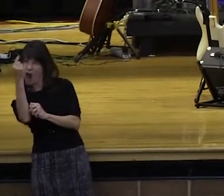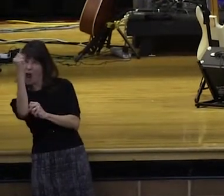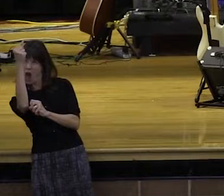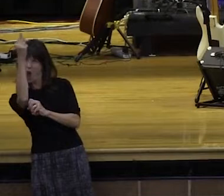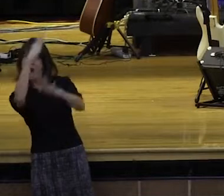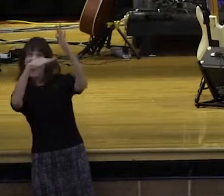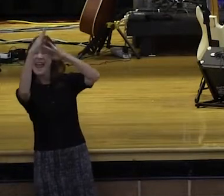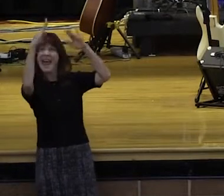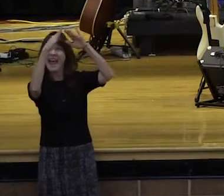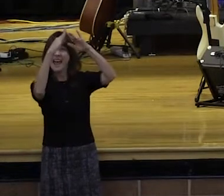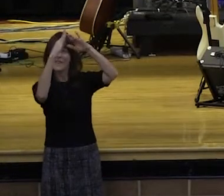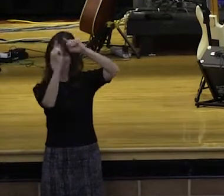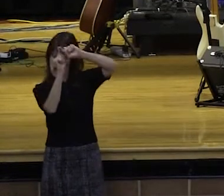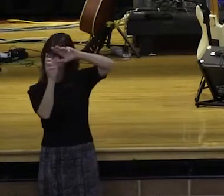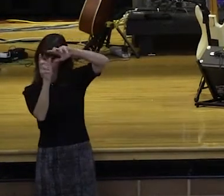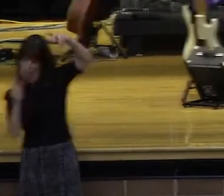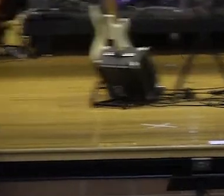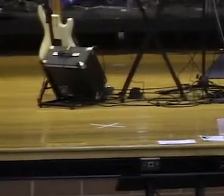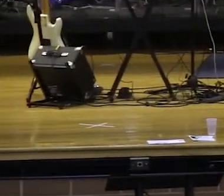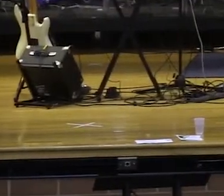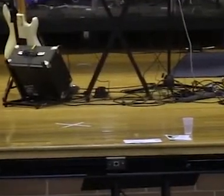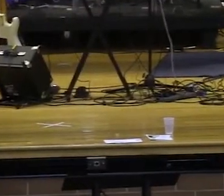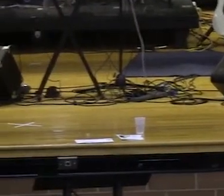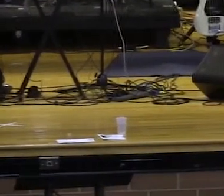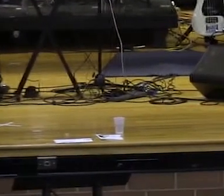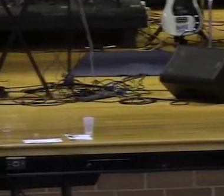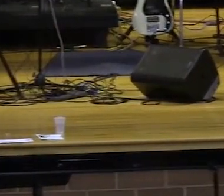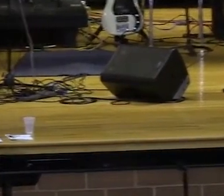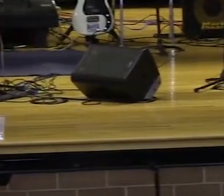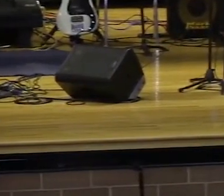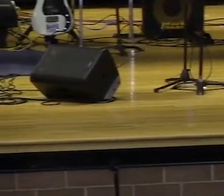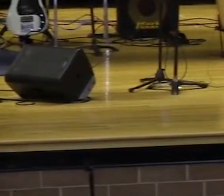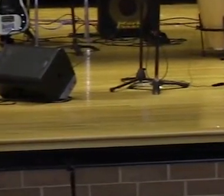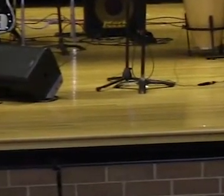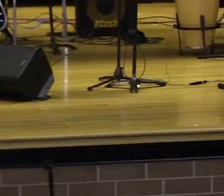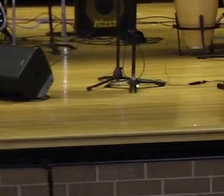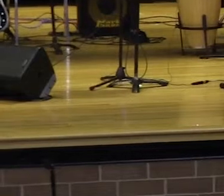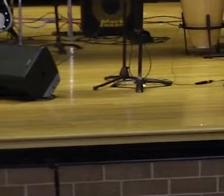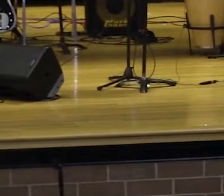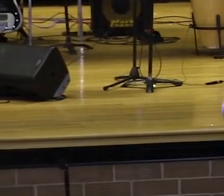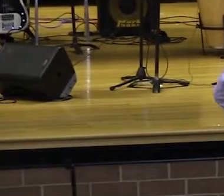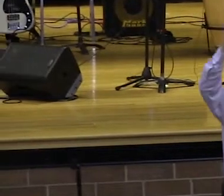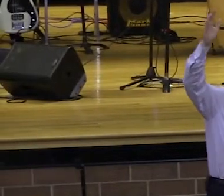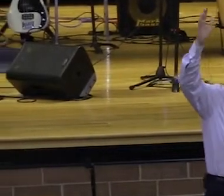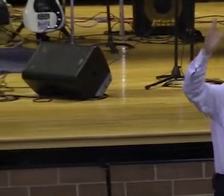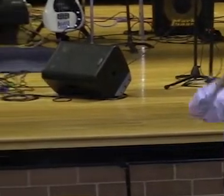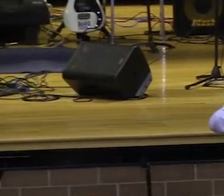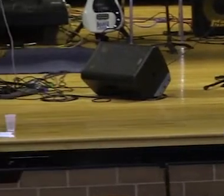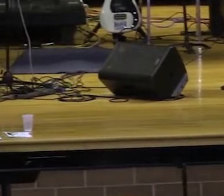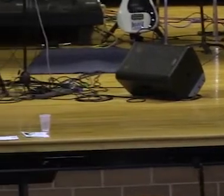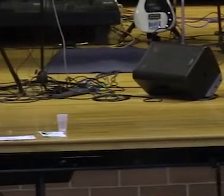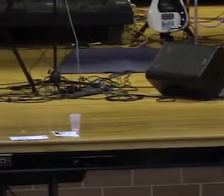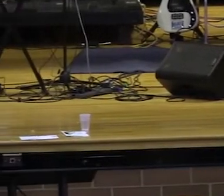toward them who fear Him. As high as the heavens are from the earth. You look at a young boy, how are we looking up at the sky? There's nothing higher